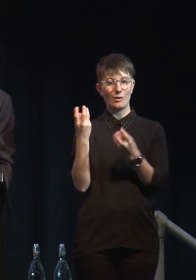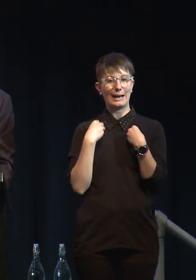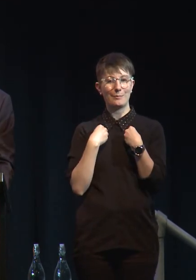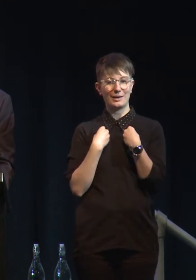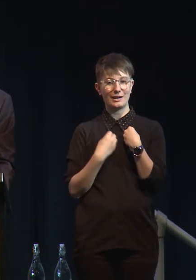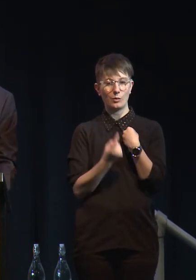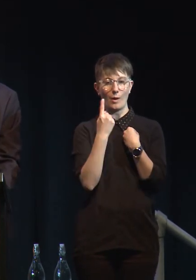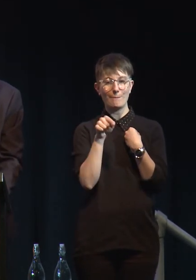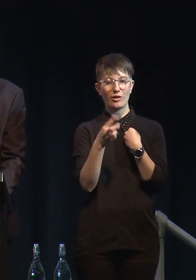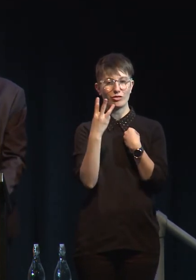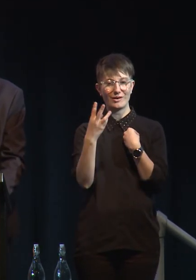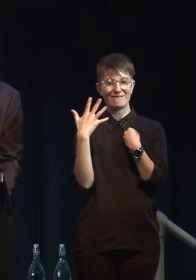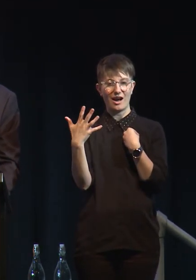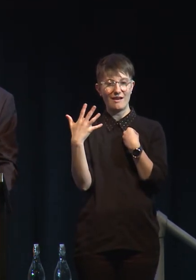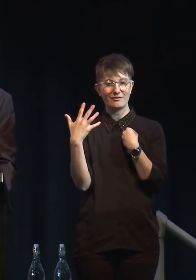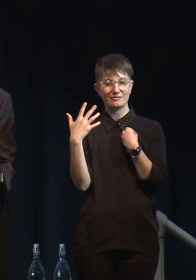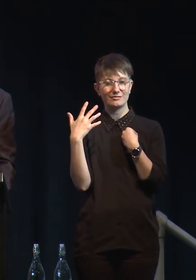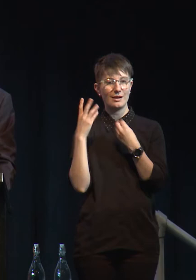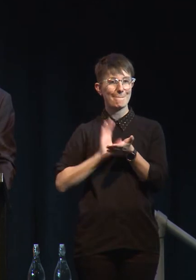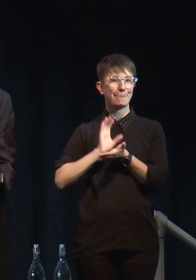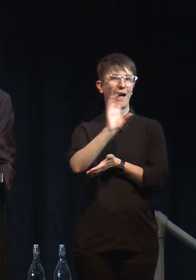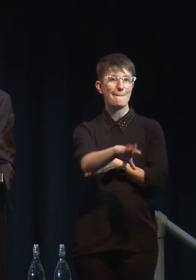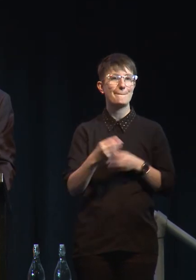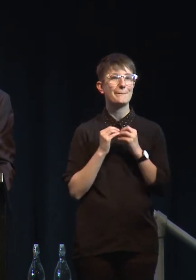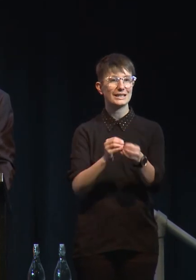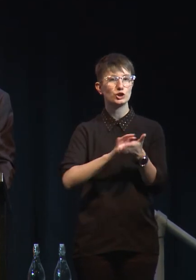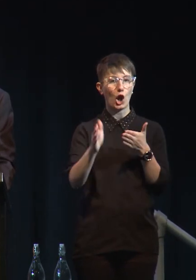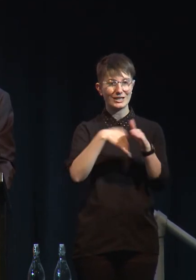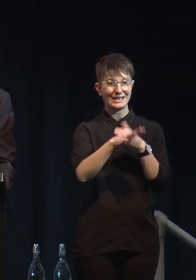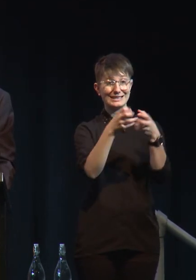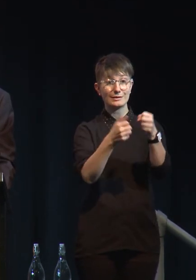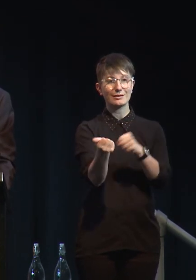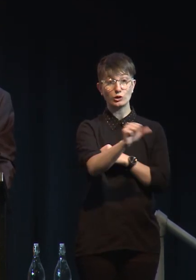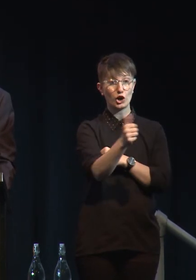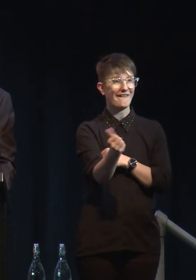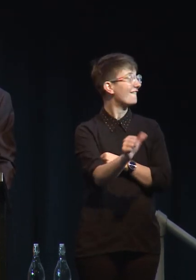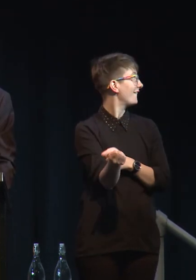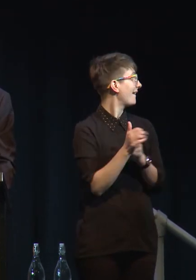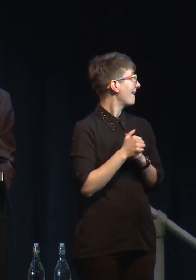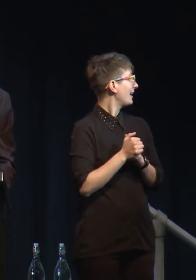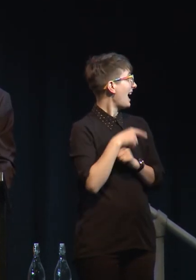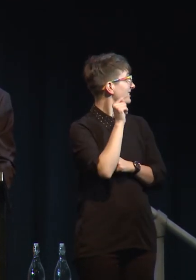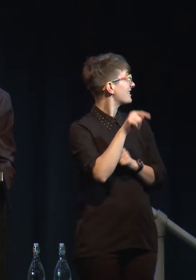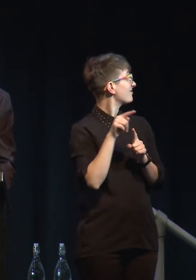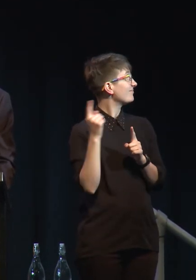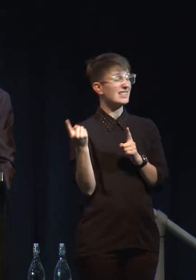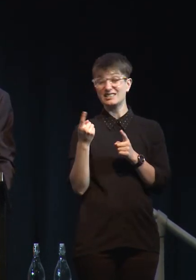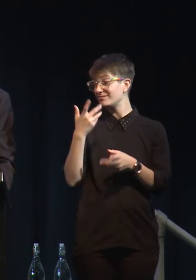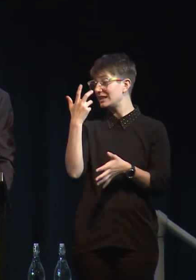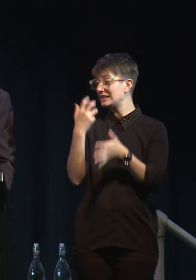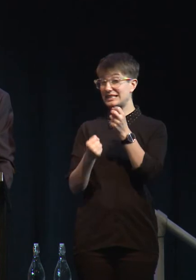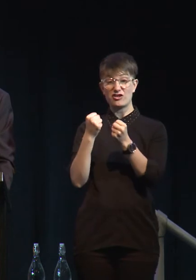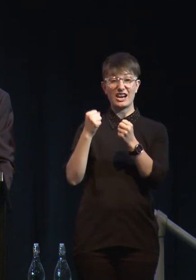milk, cheese, and dairy has been up 8% in the last year. Even the dairy icon Dean owns 70%